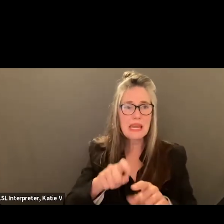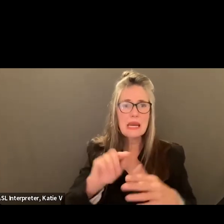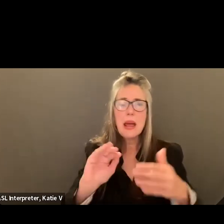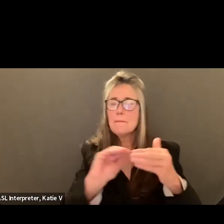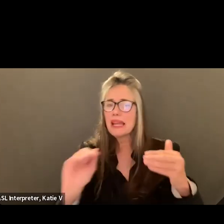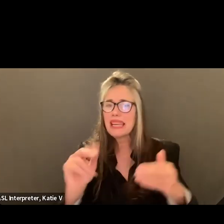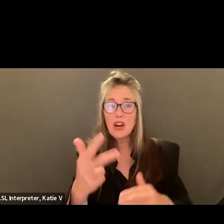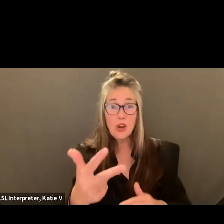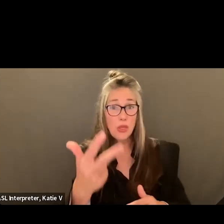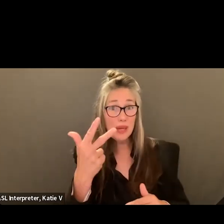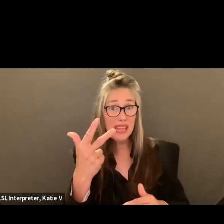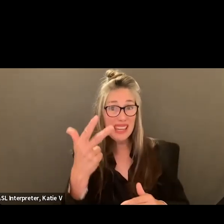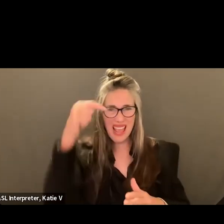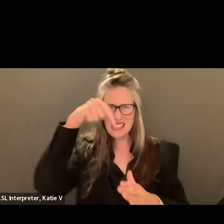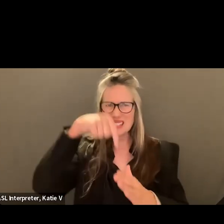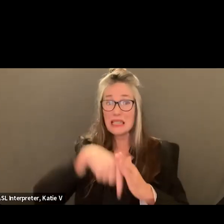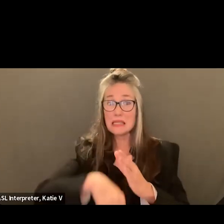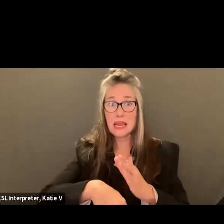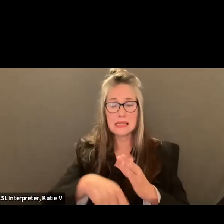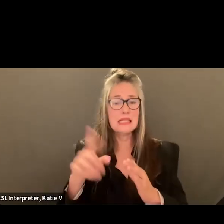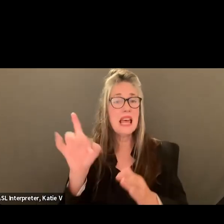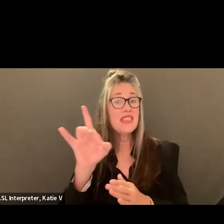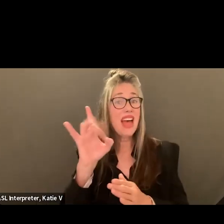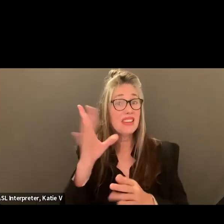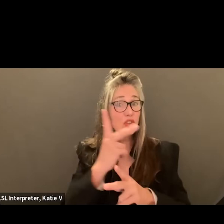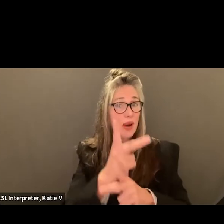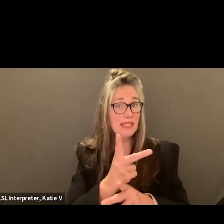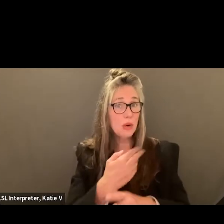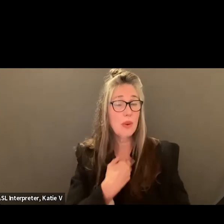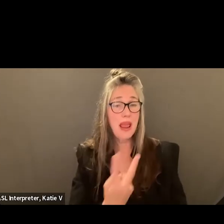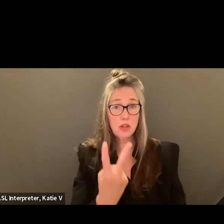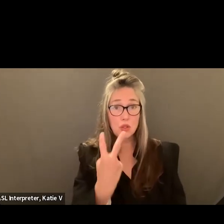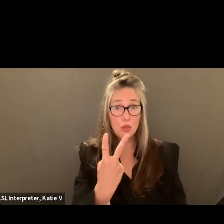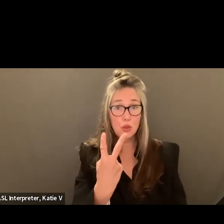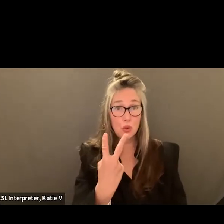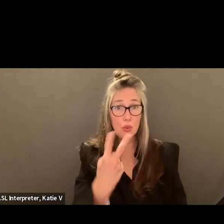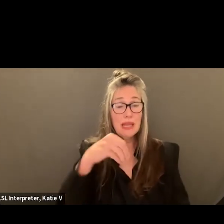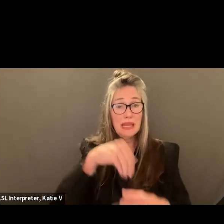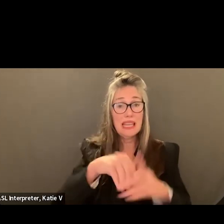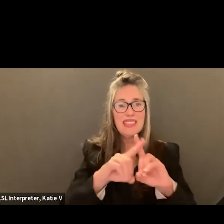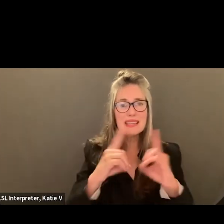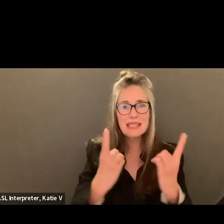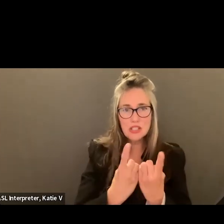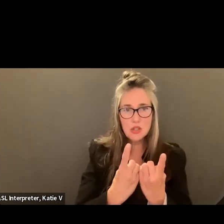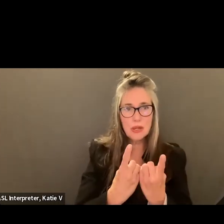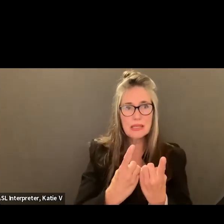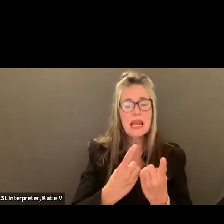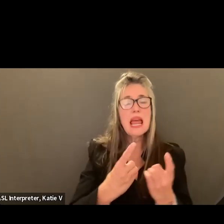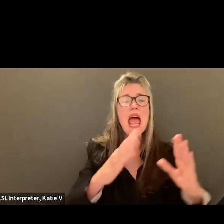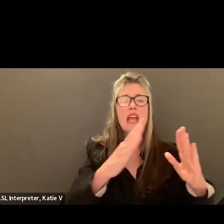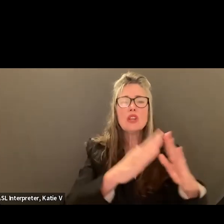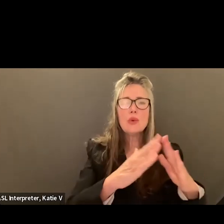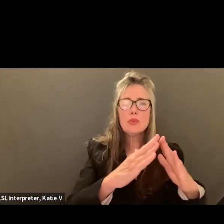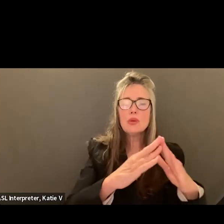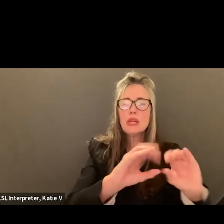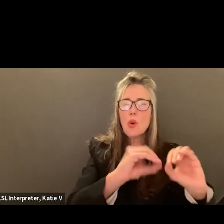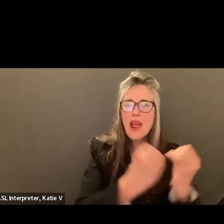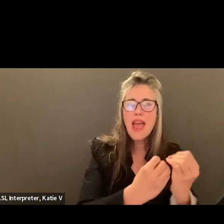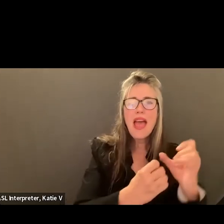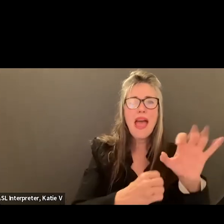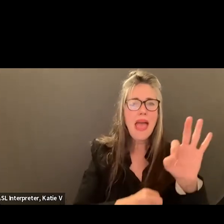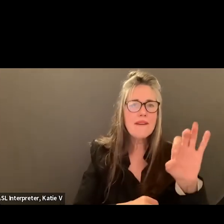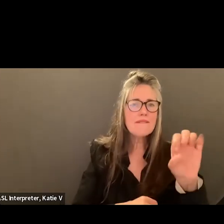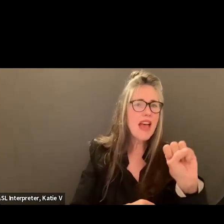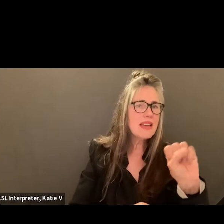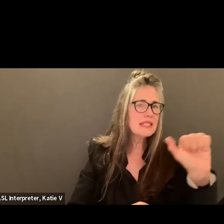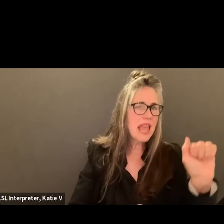where our crisis care folks come in at right now we have two of those folks across the district and then we partner with our community based organizations FSA and